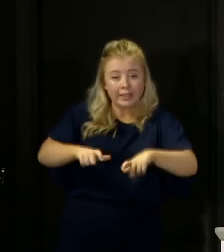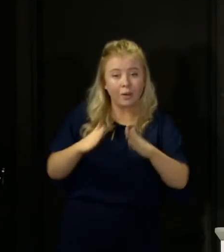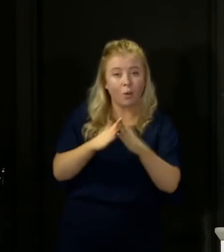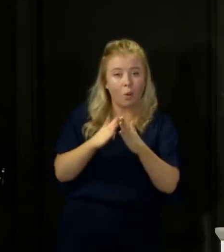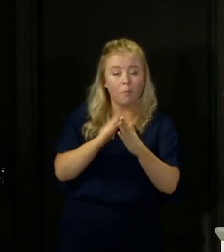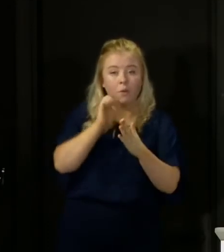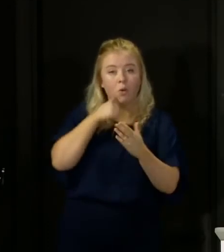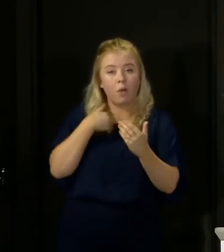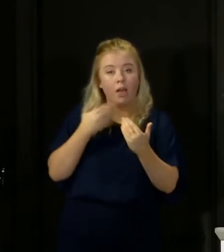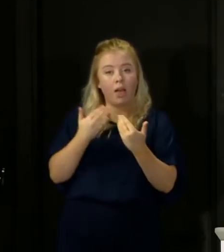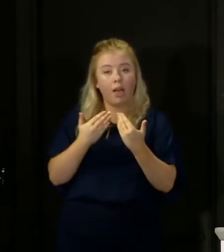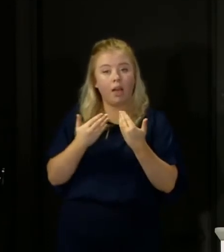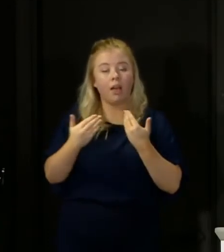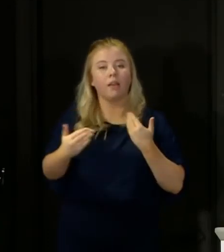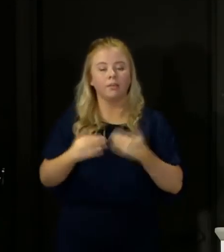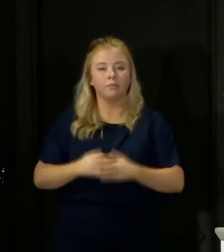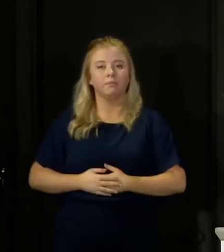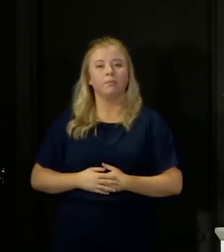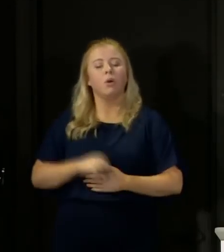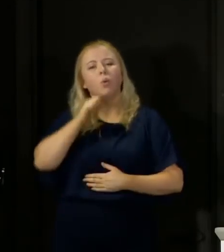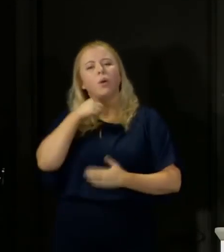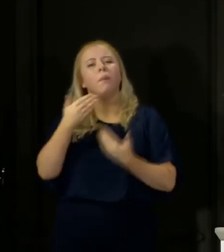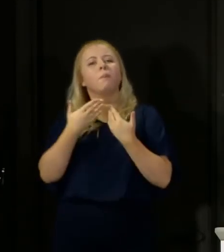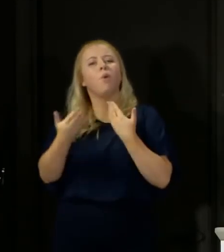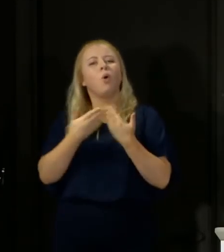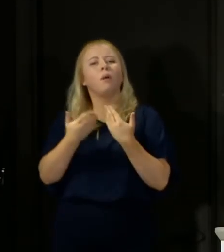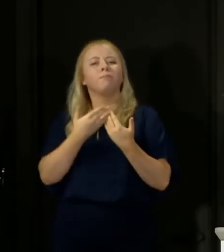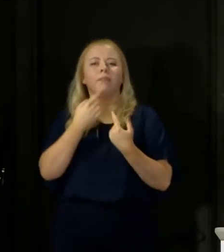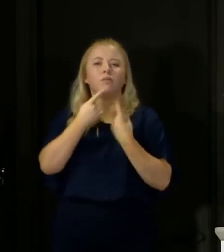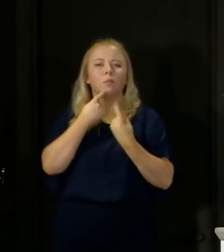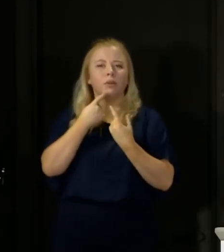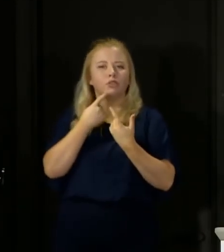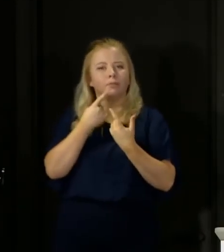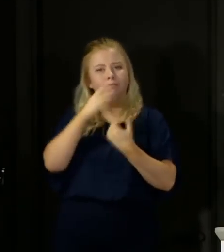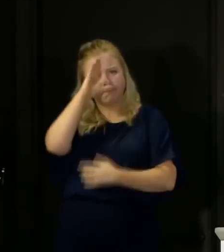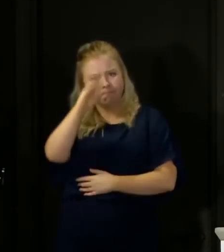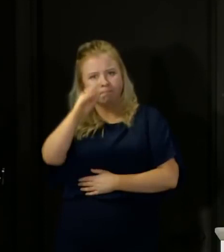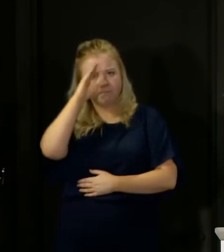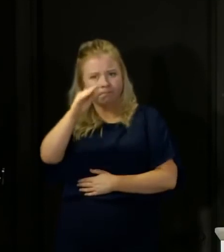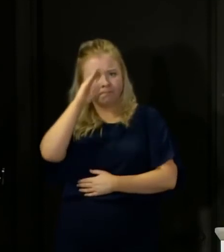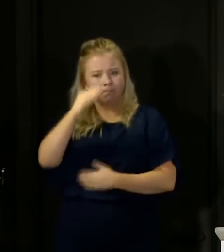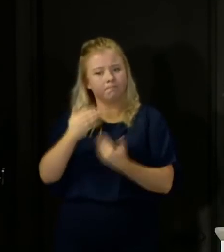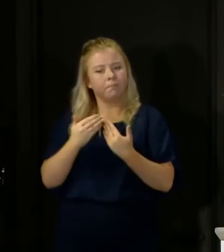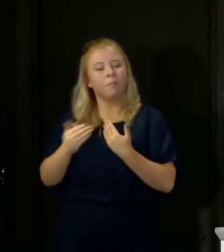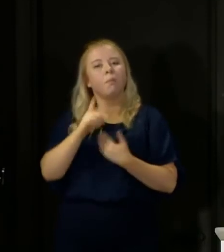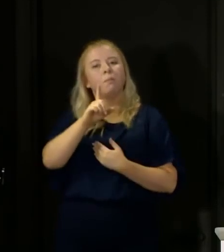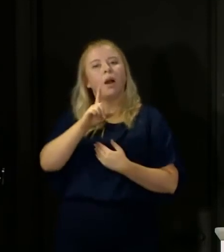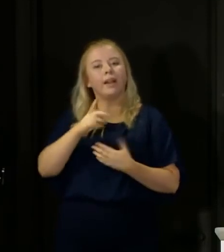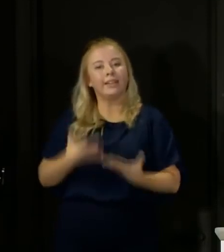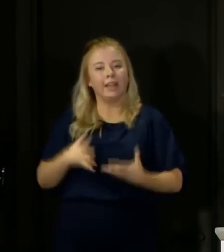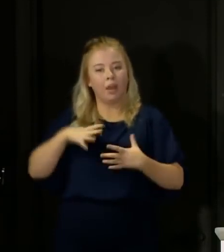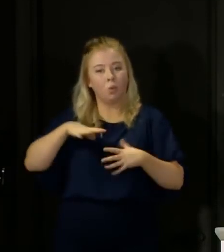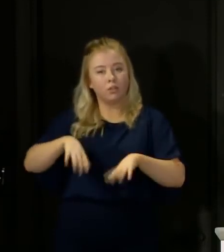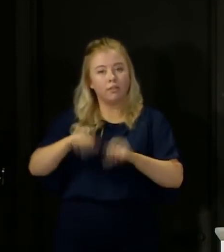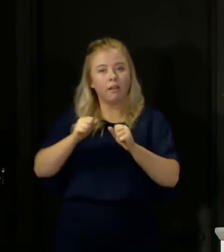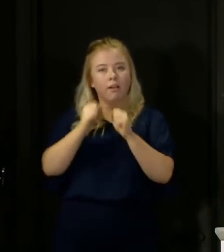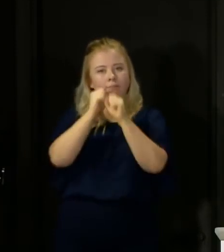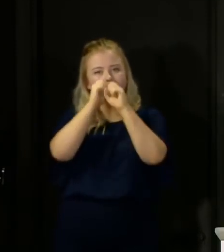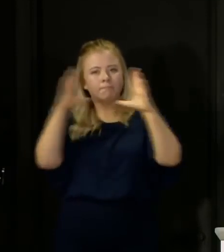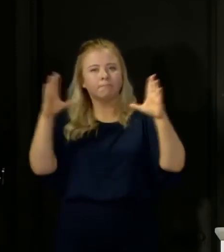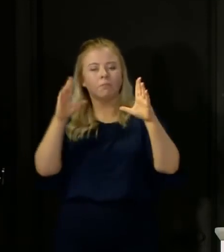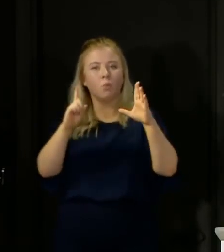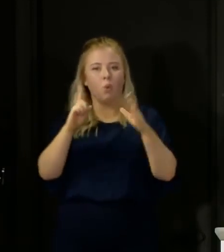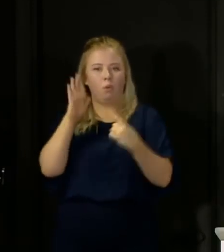earlier, we will make much more information available in the days and weeks to come. But I wanted today to give you a preview of what is a significant